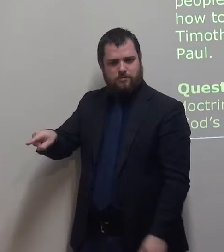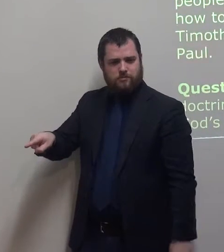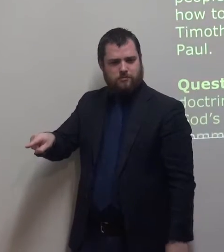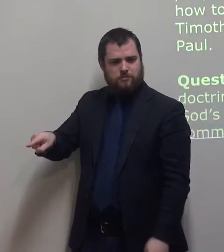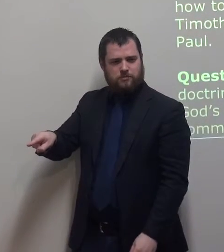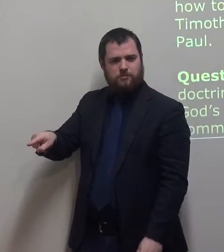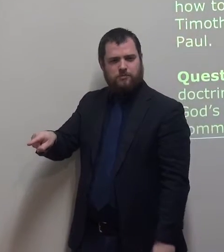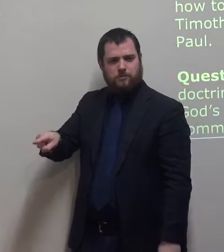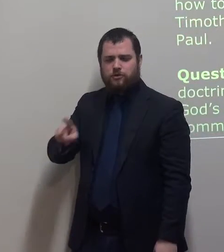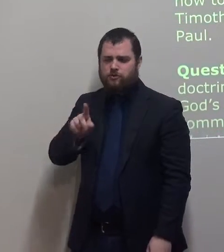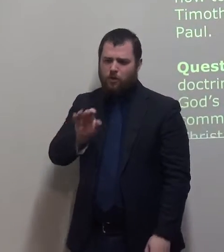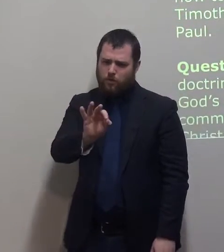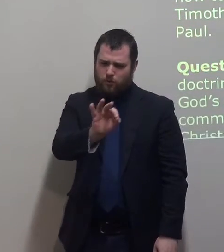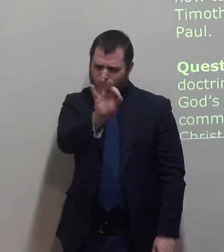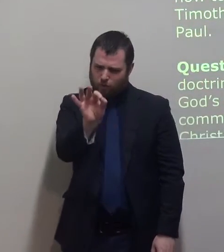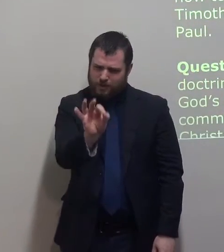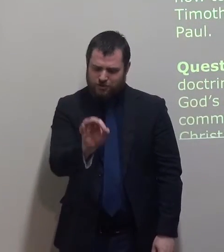Question. Do I learn the doctrines?